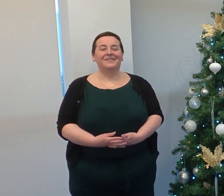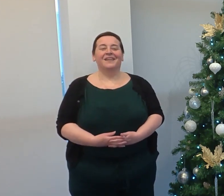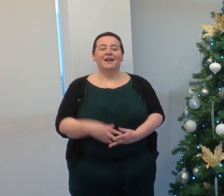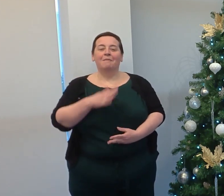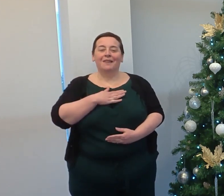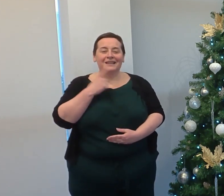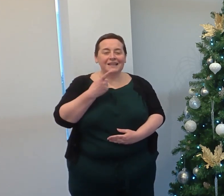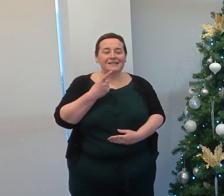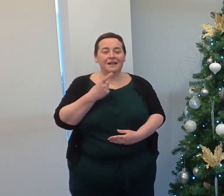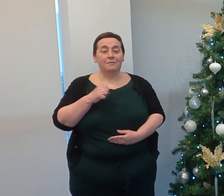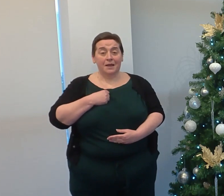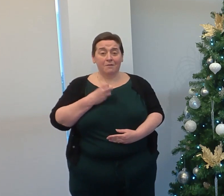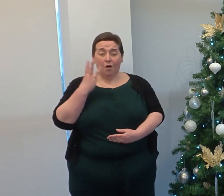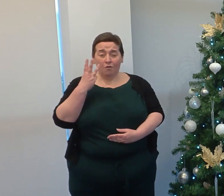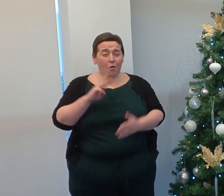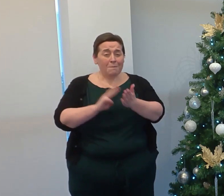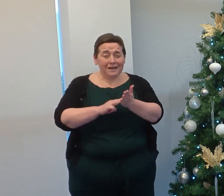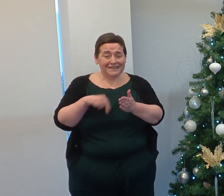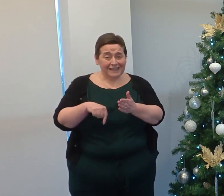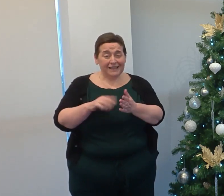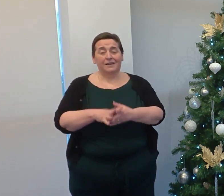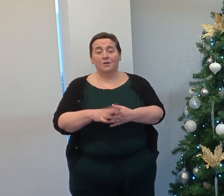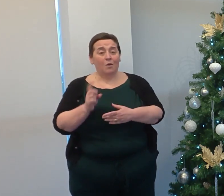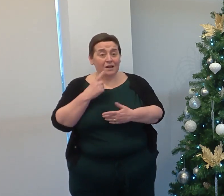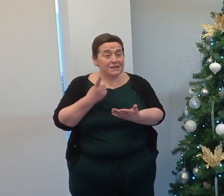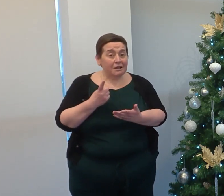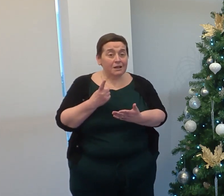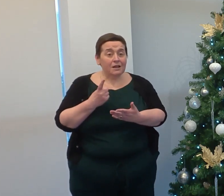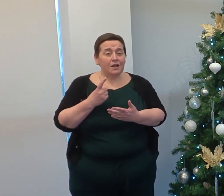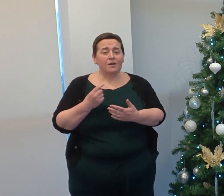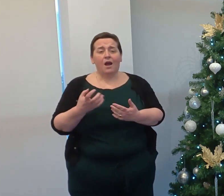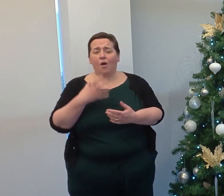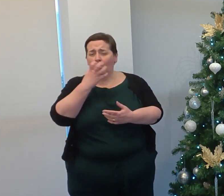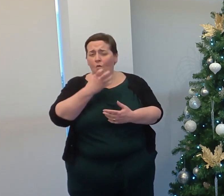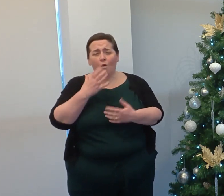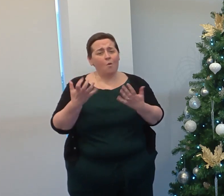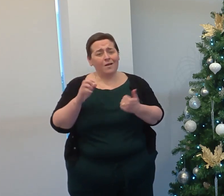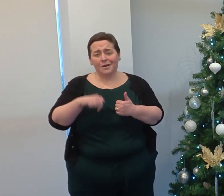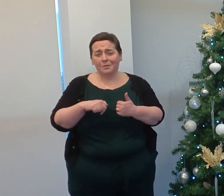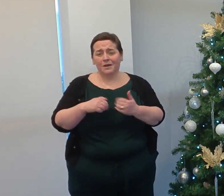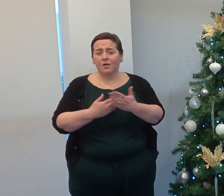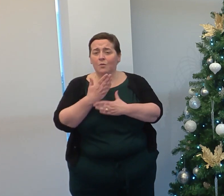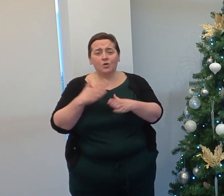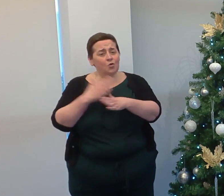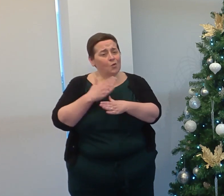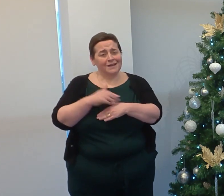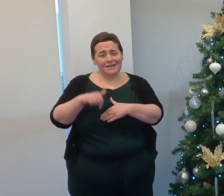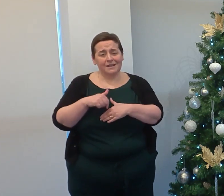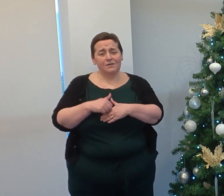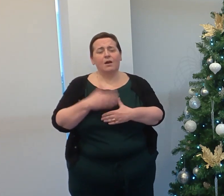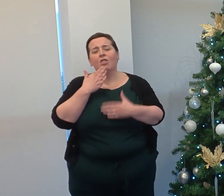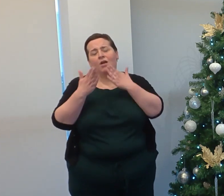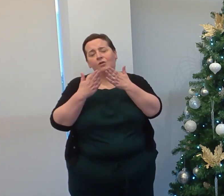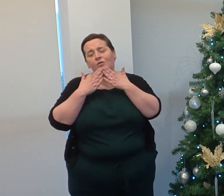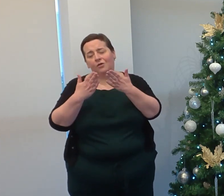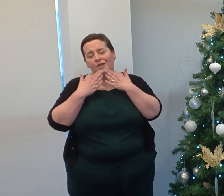I would just like to say that's me four months in and can only say I received a warm welcome from my new colleagues, which I really